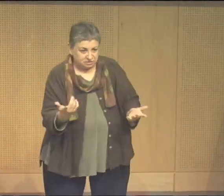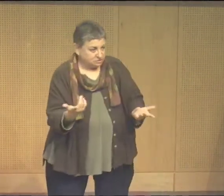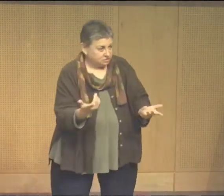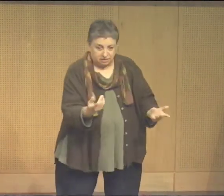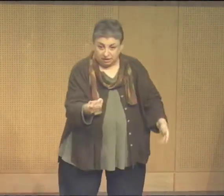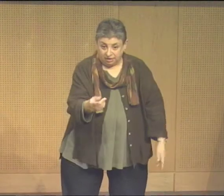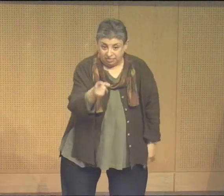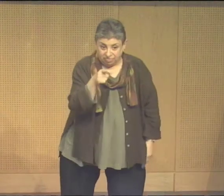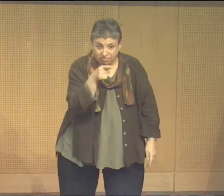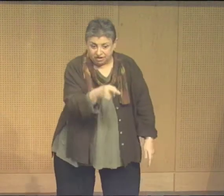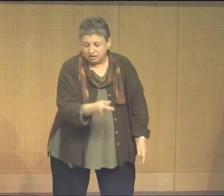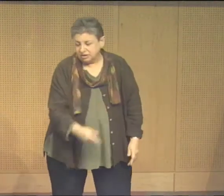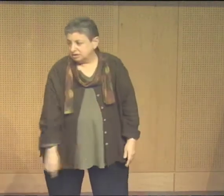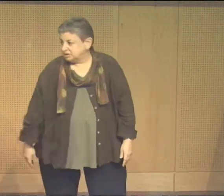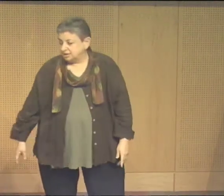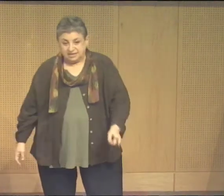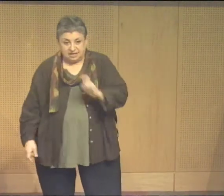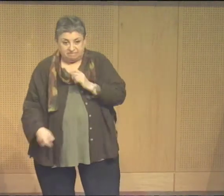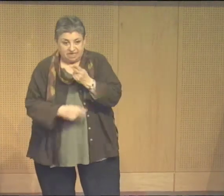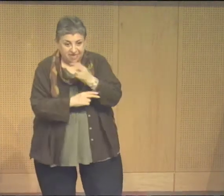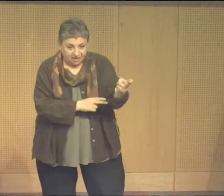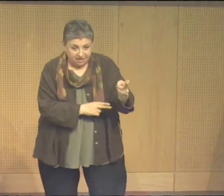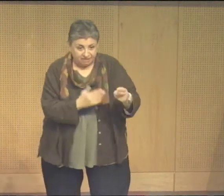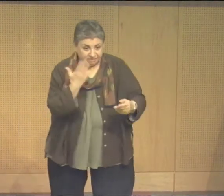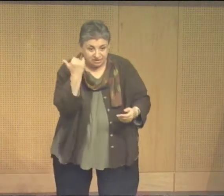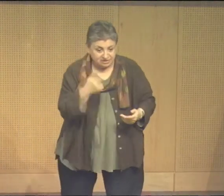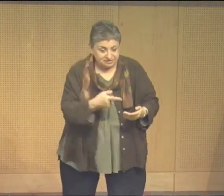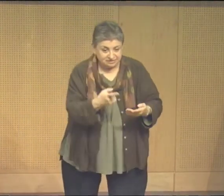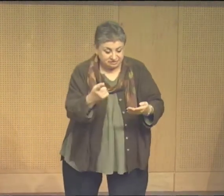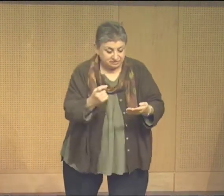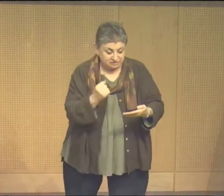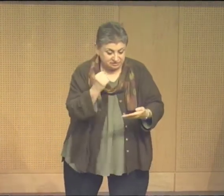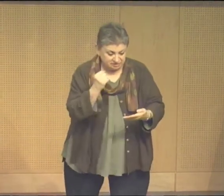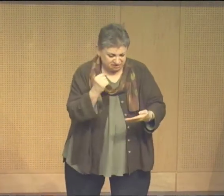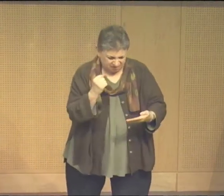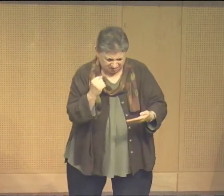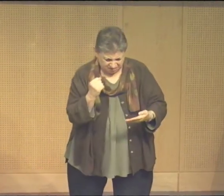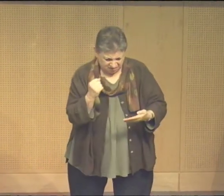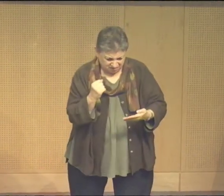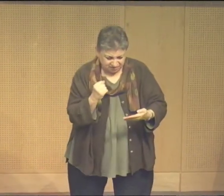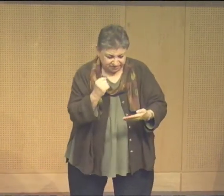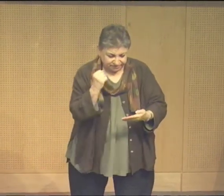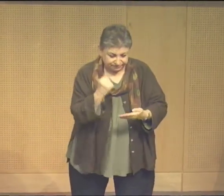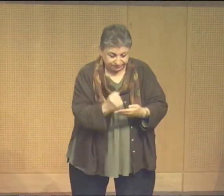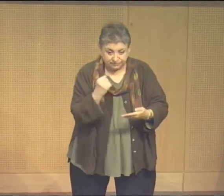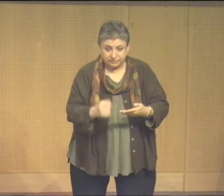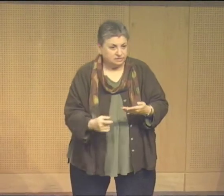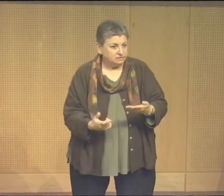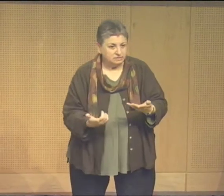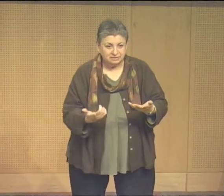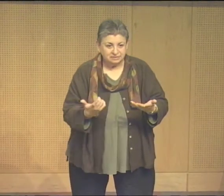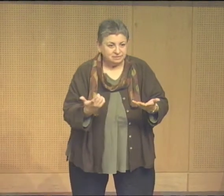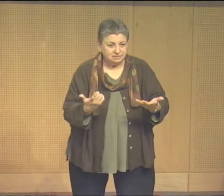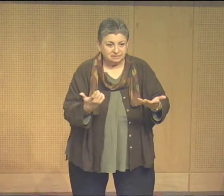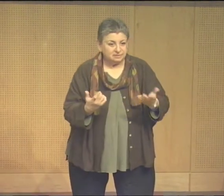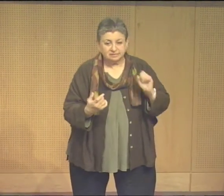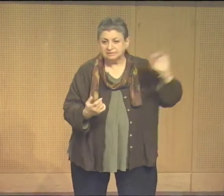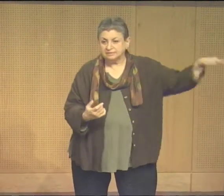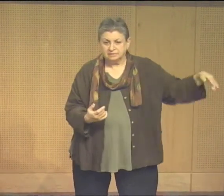and then to the street. And then hopefully the right person would be able to... And they gave me hell about this. The post office gave me hell about this. I mean, they wouldn't know what to do with